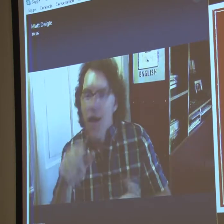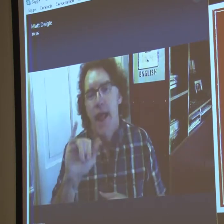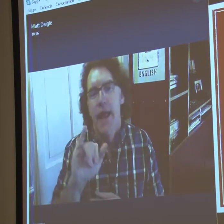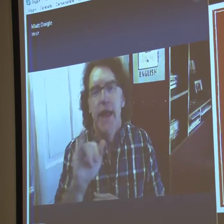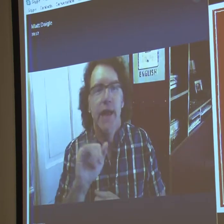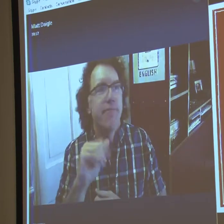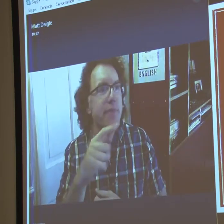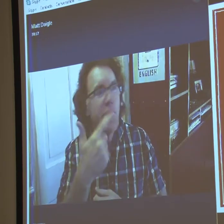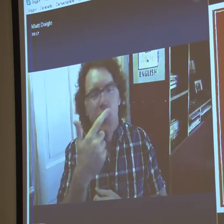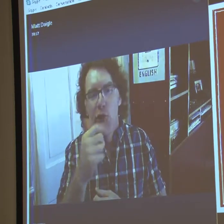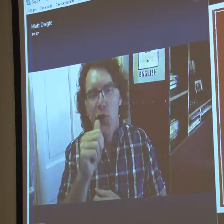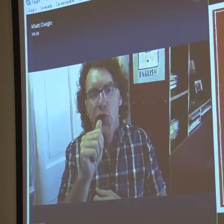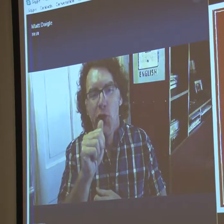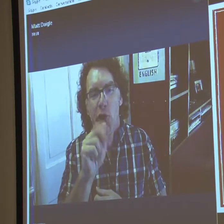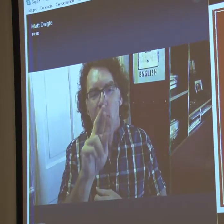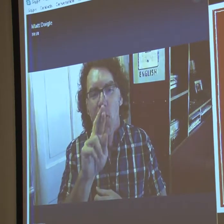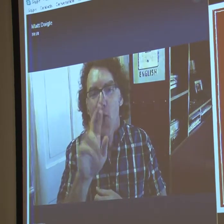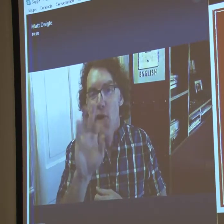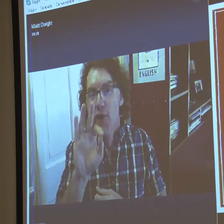able to copy it.